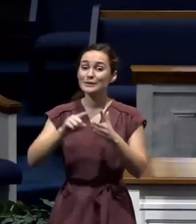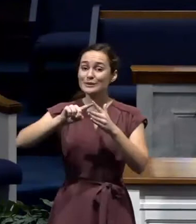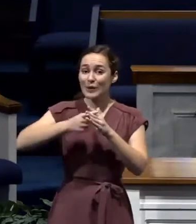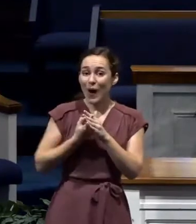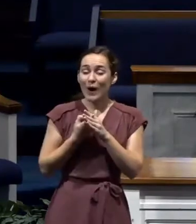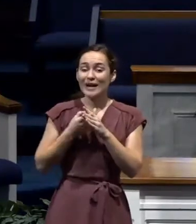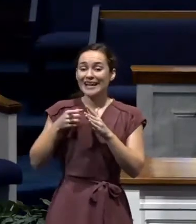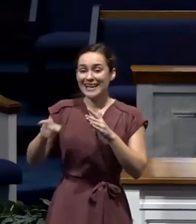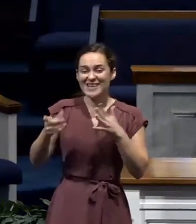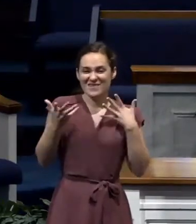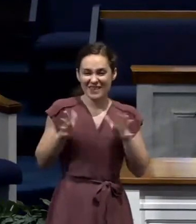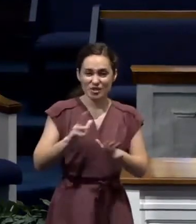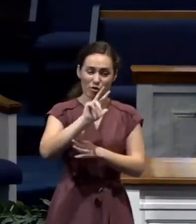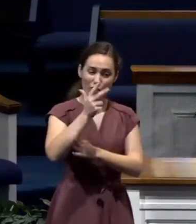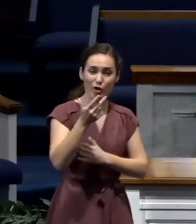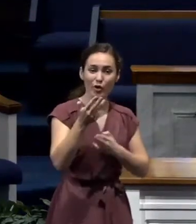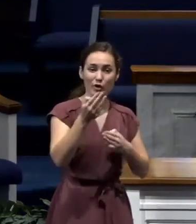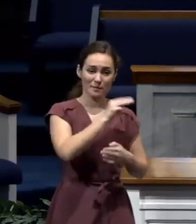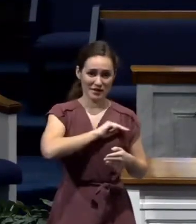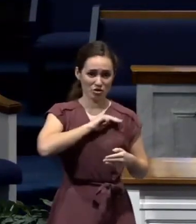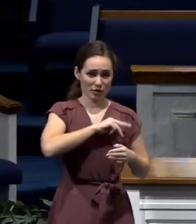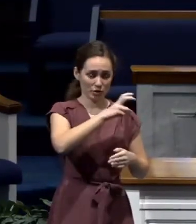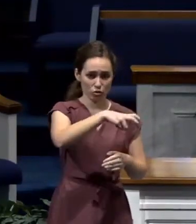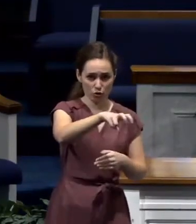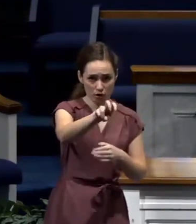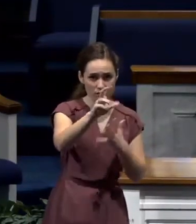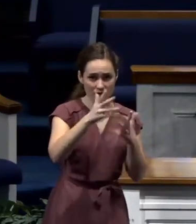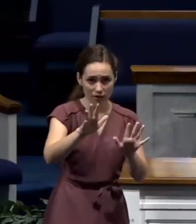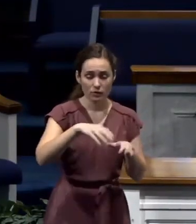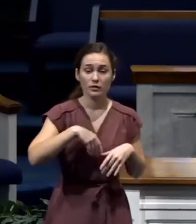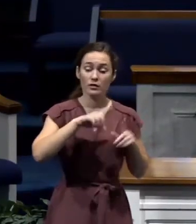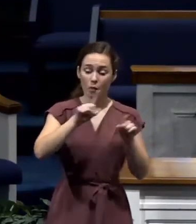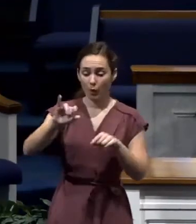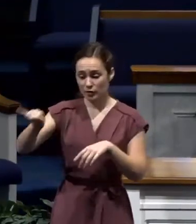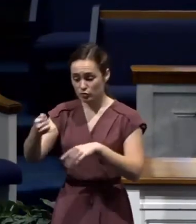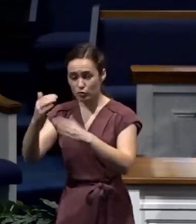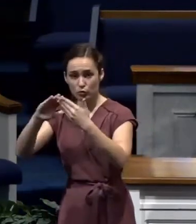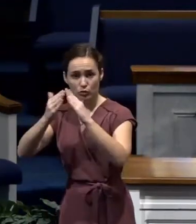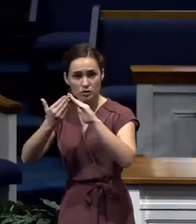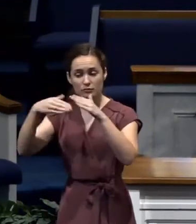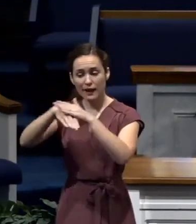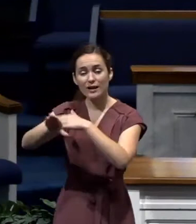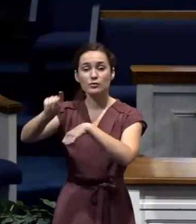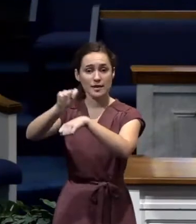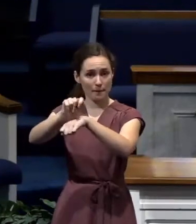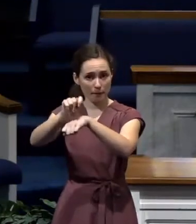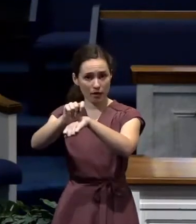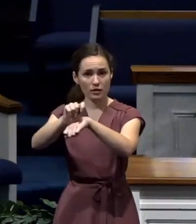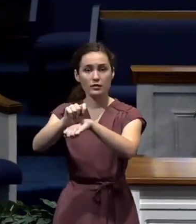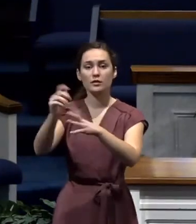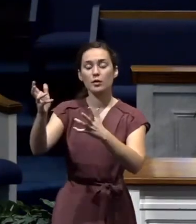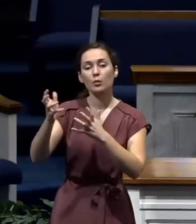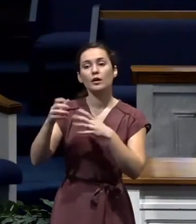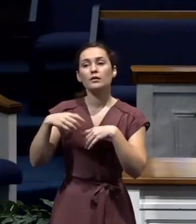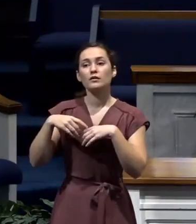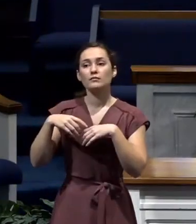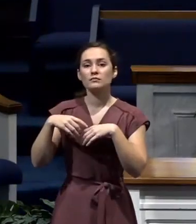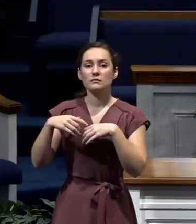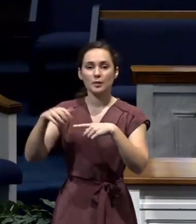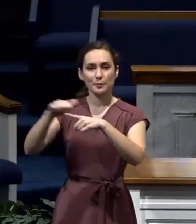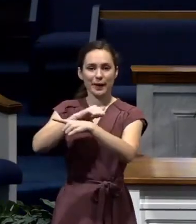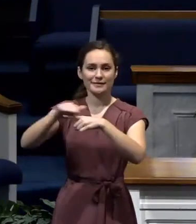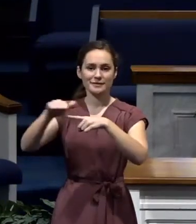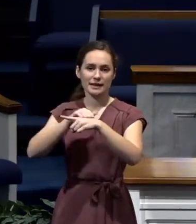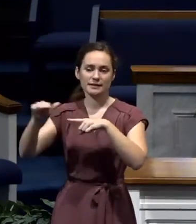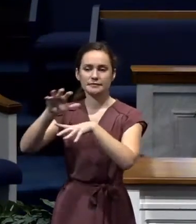missionary journey. Paul went to Jerusalem. He went to the temple. He wanted to go through a certain ritual there at the temple to